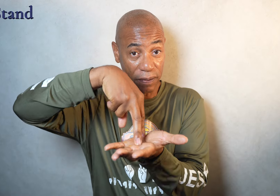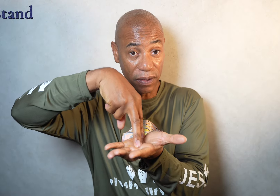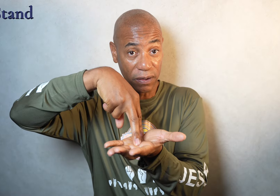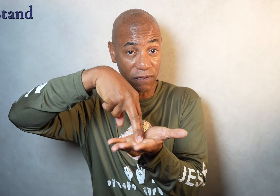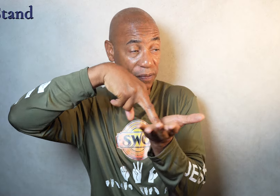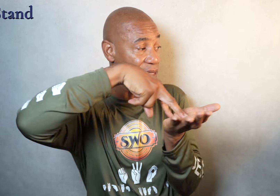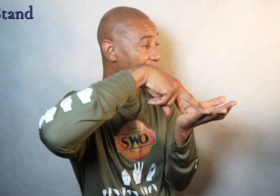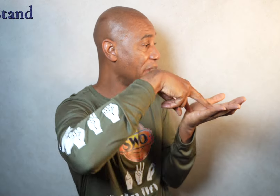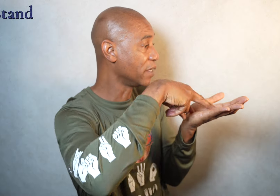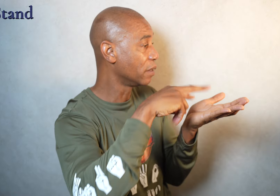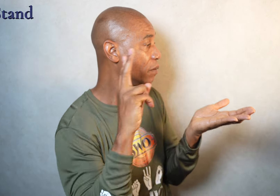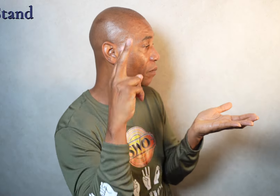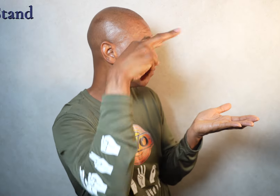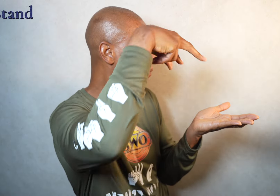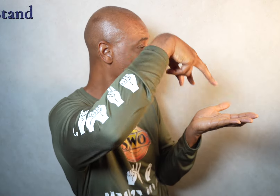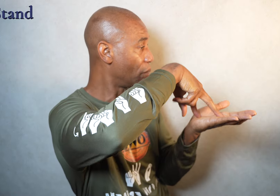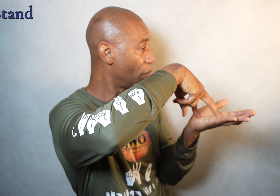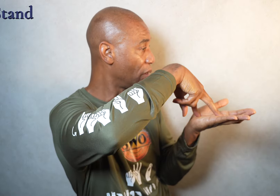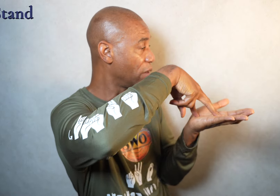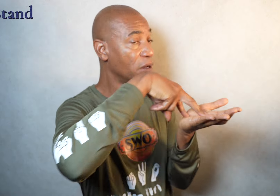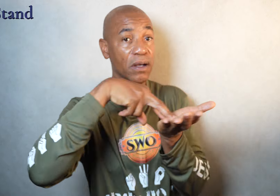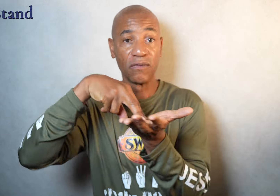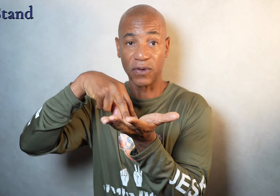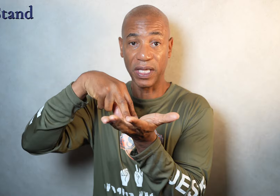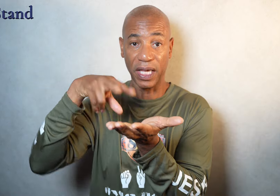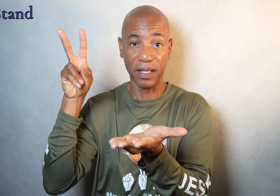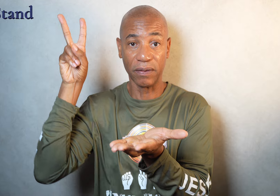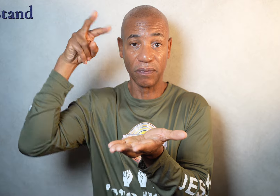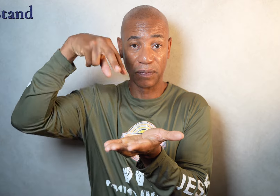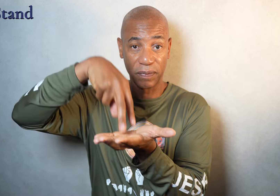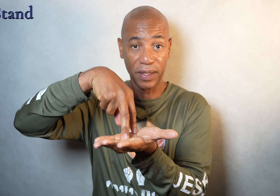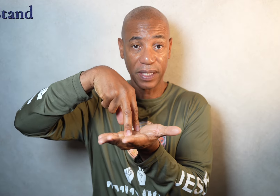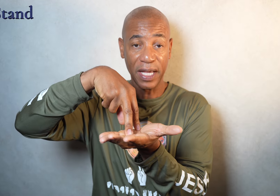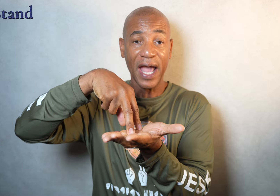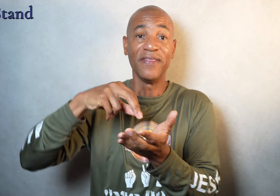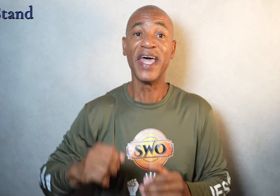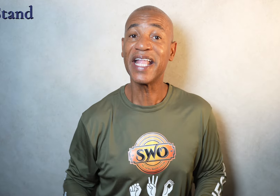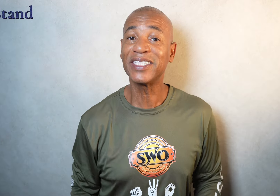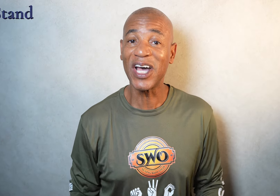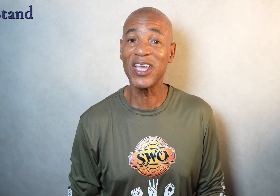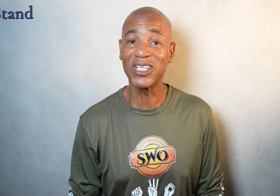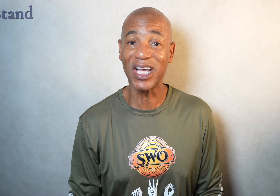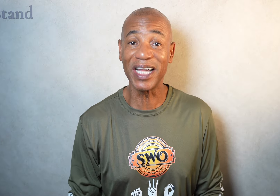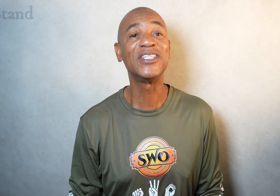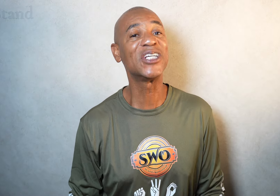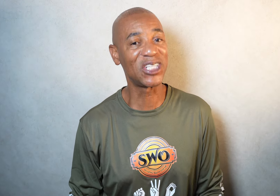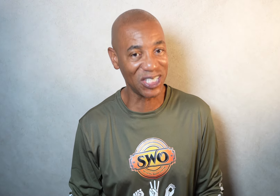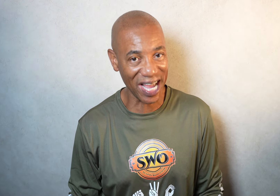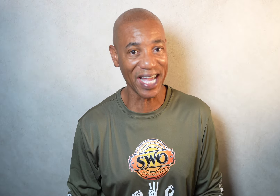From the side. Front again. That is how you sign to stand.